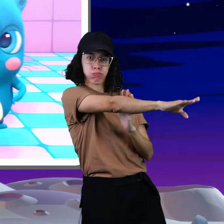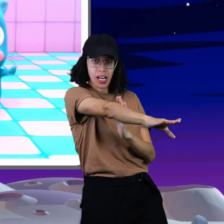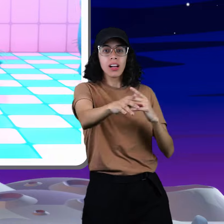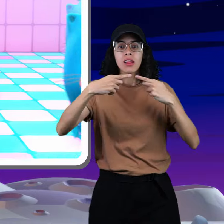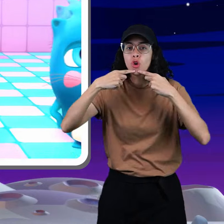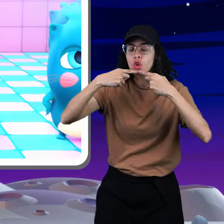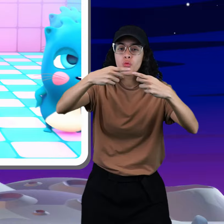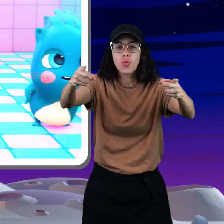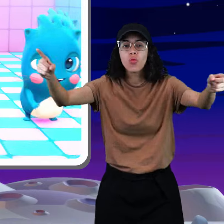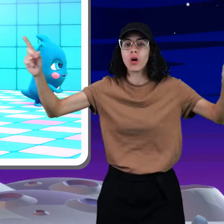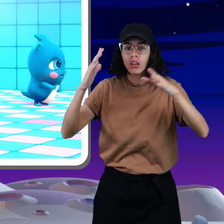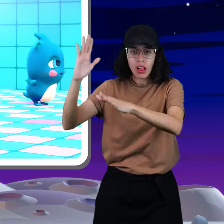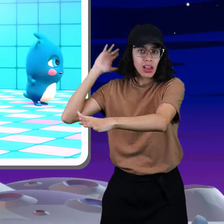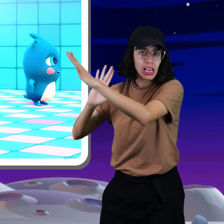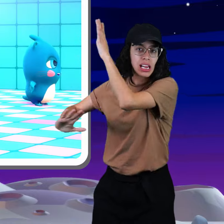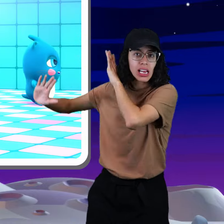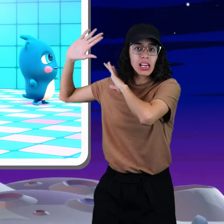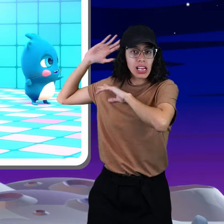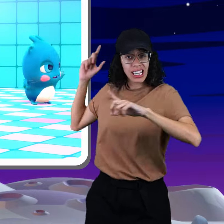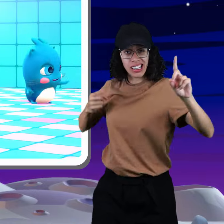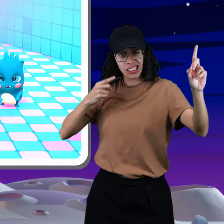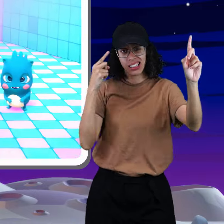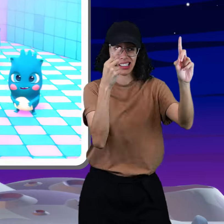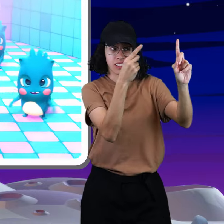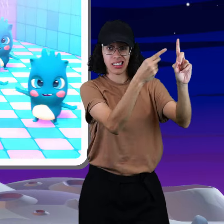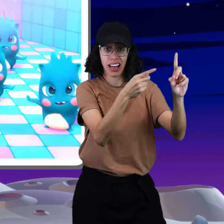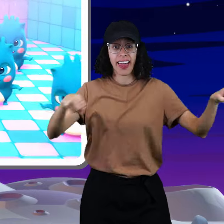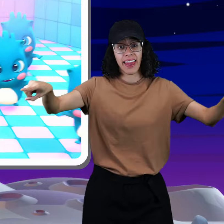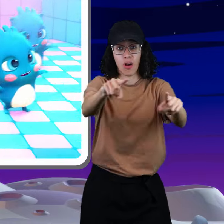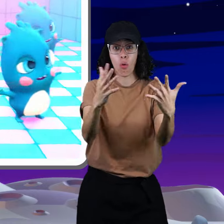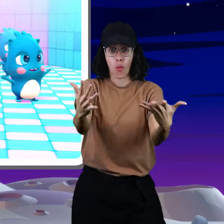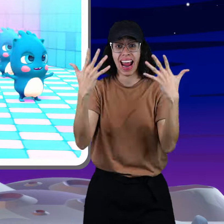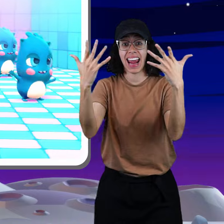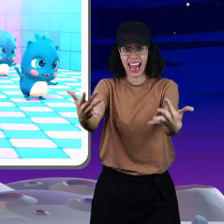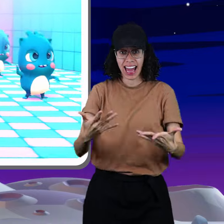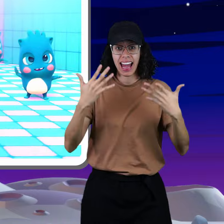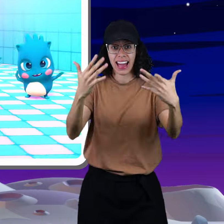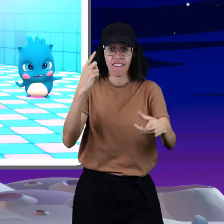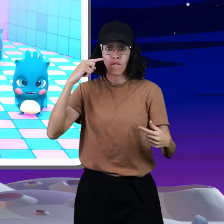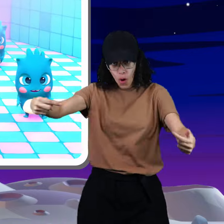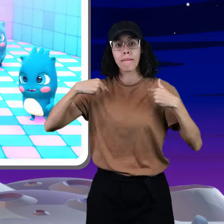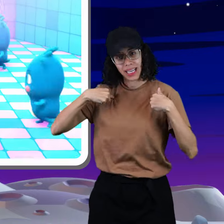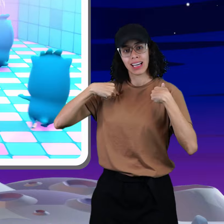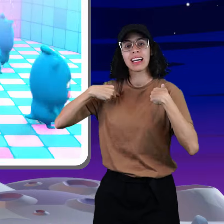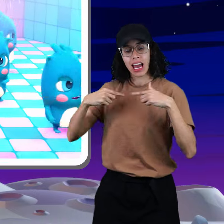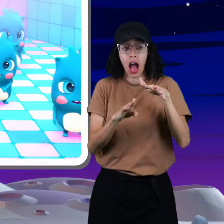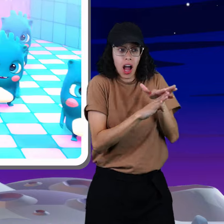I told you long ago, on the road, I got what they waiting for Don't run from